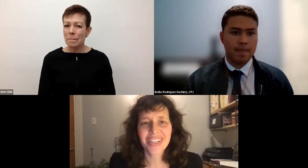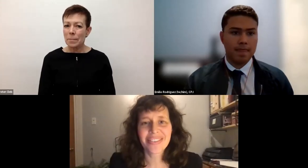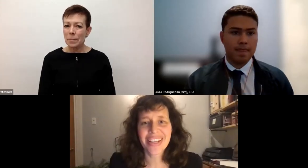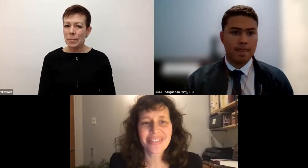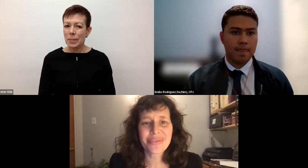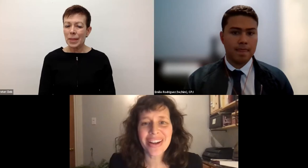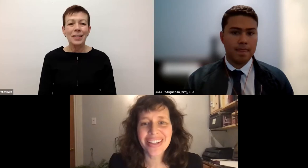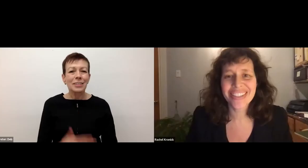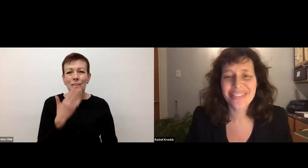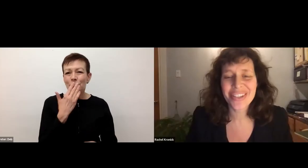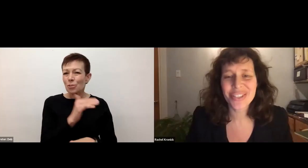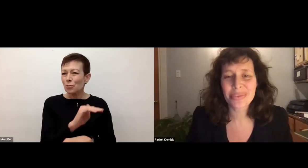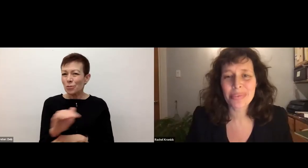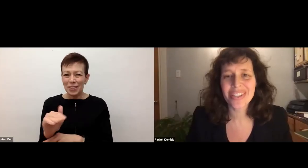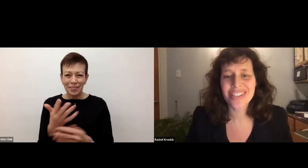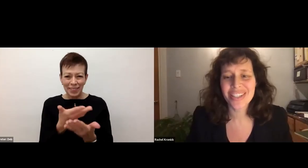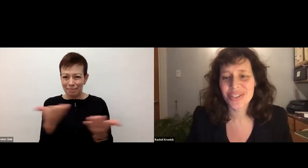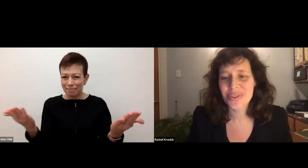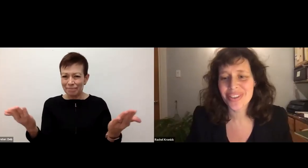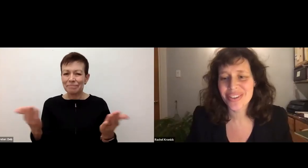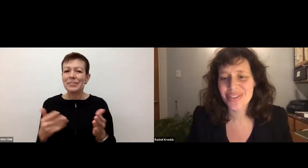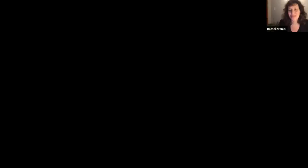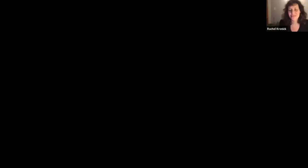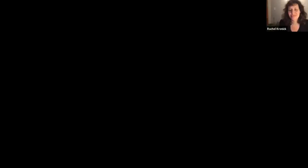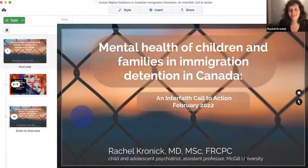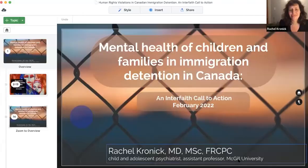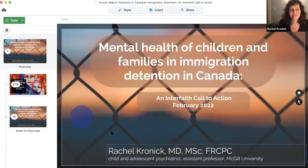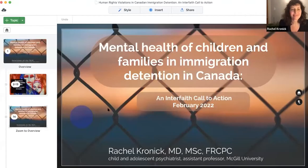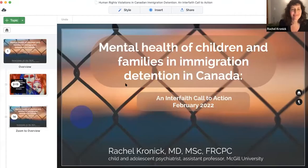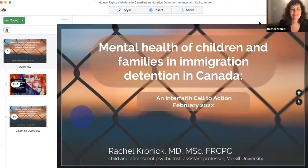Good evening, everyone. Let me share my presentation with you.